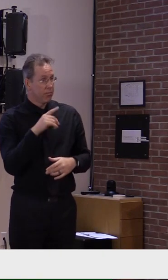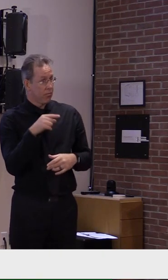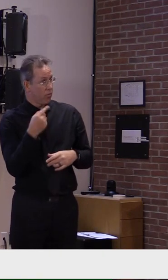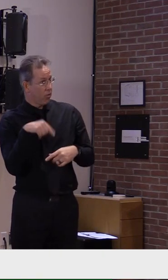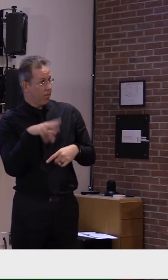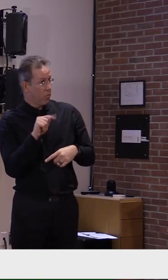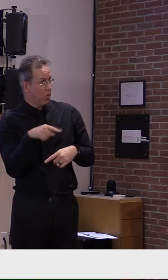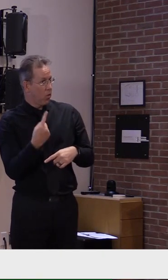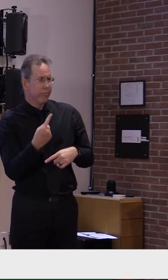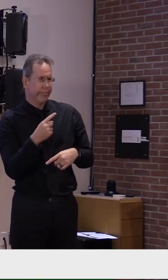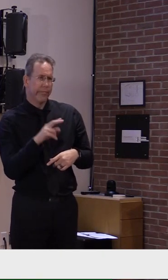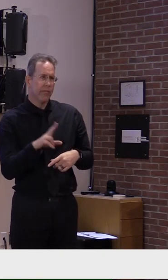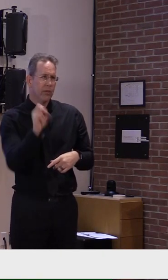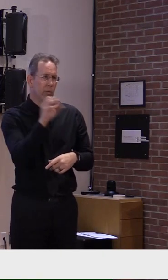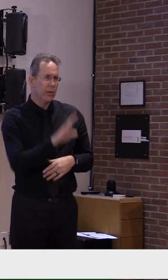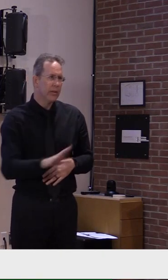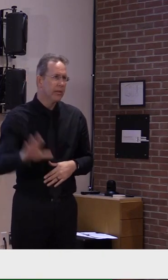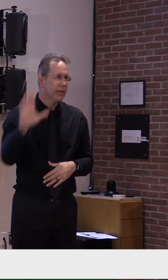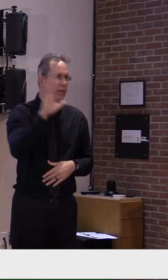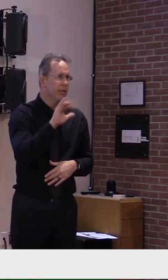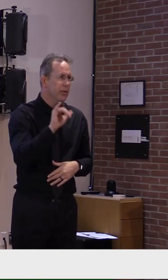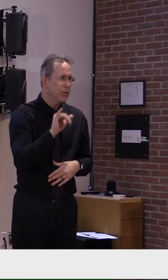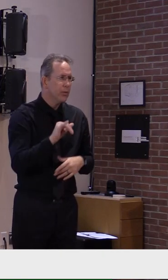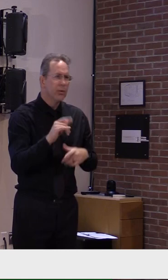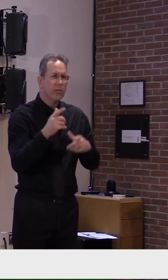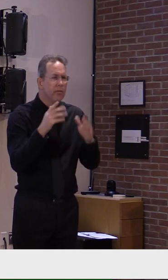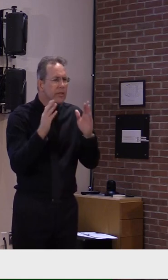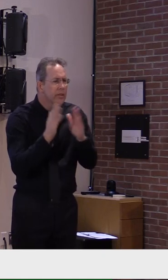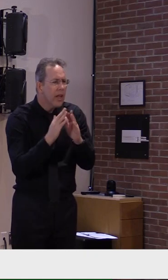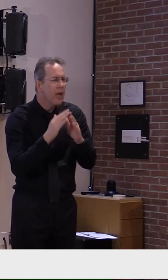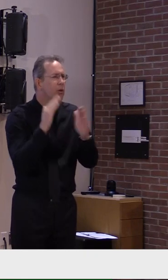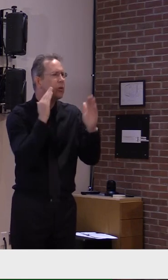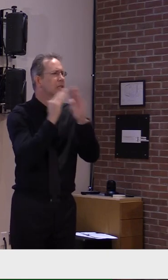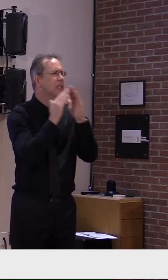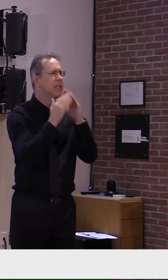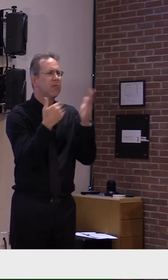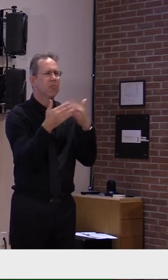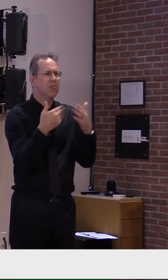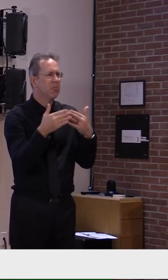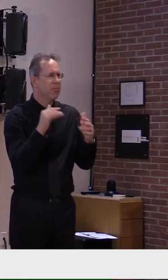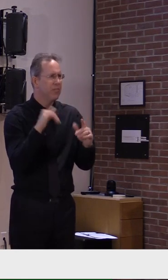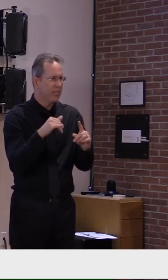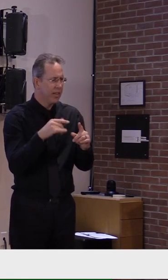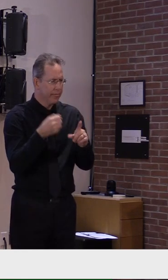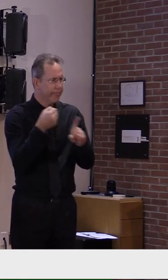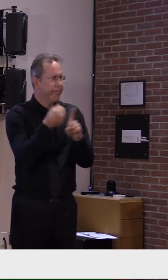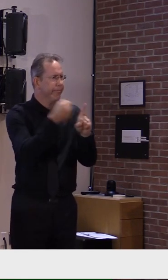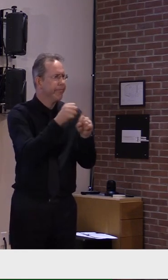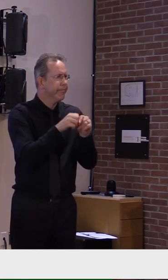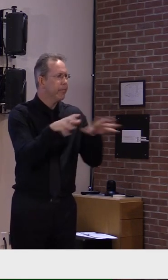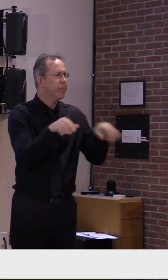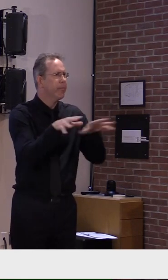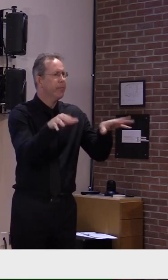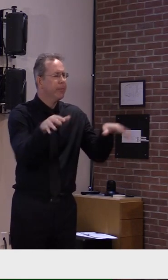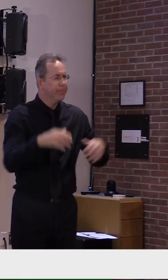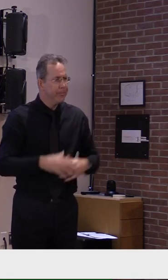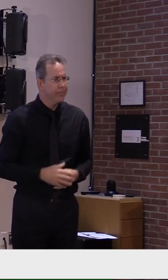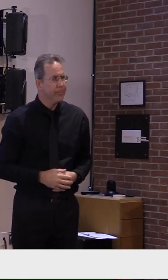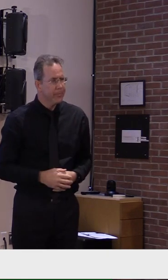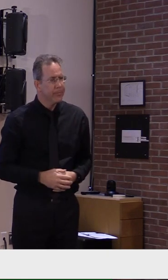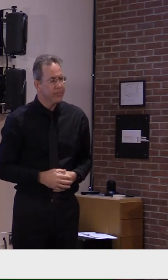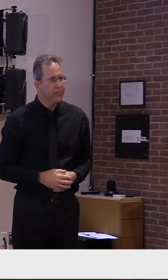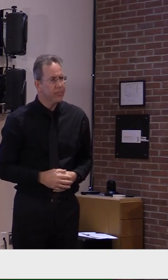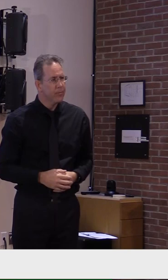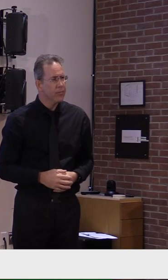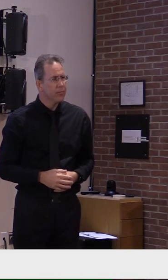cities, across more rural areas, calling it the Halloween surge. But clearly, we're seeing the cases go up in that period of time when you would